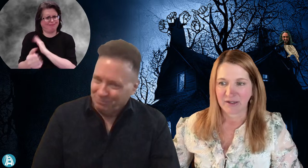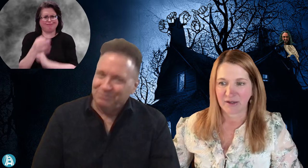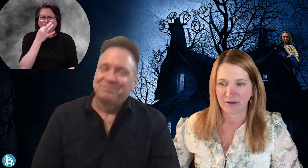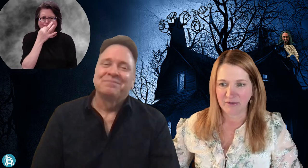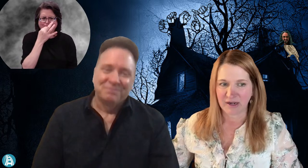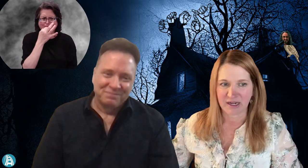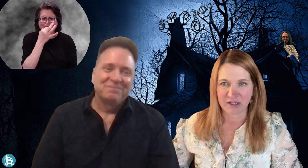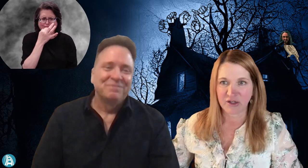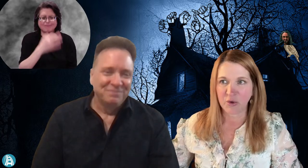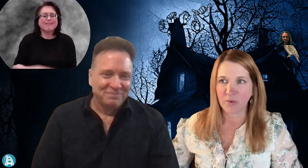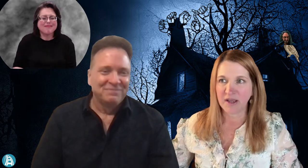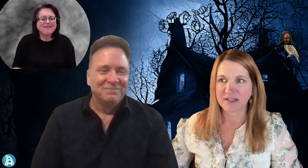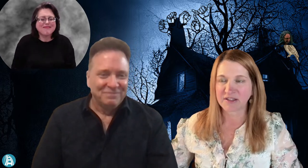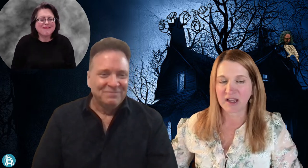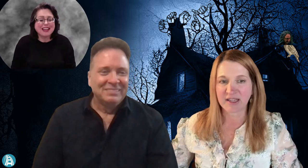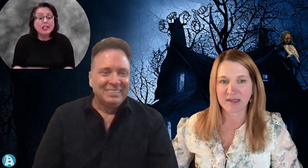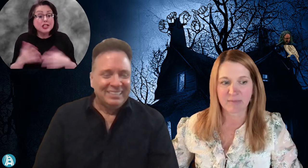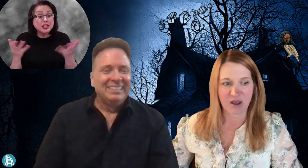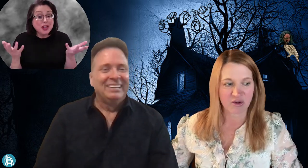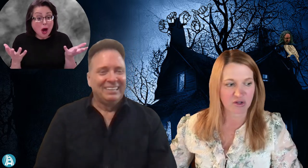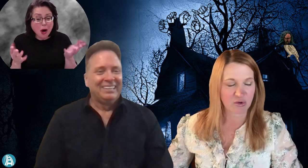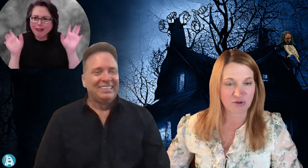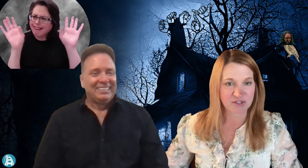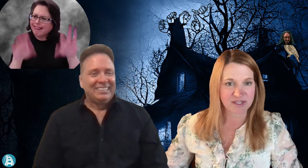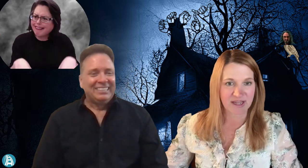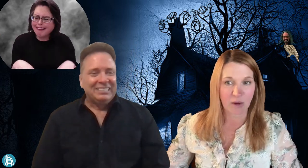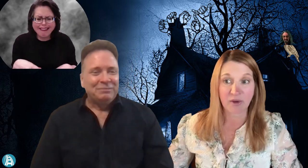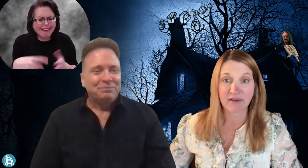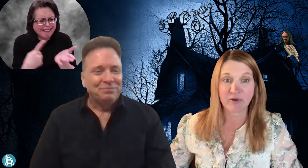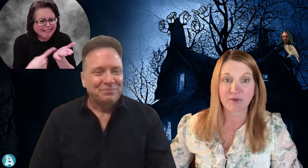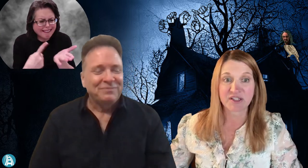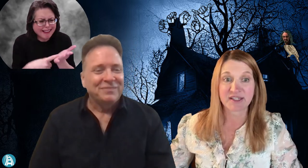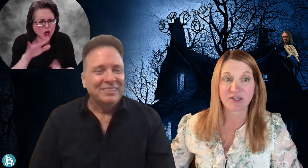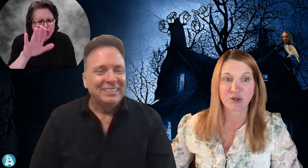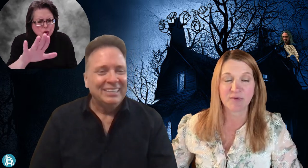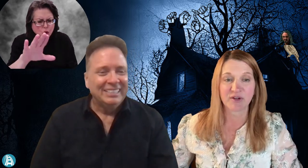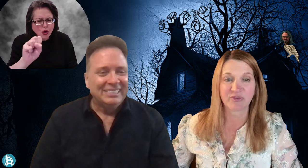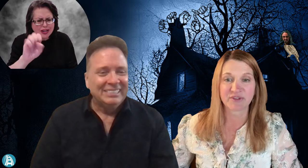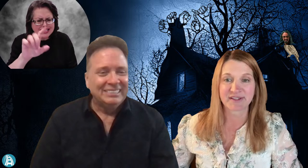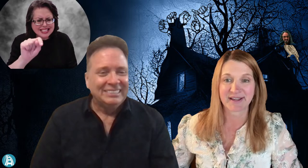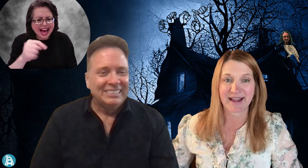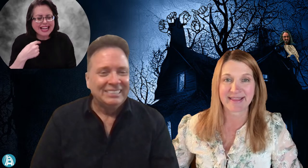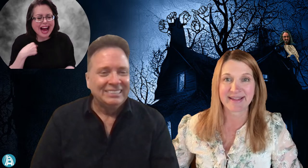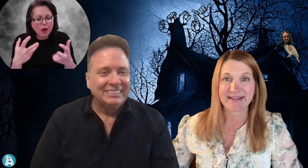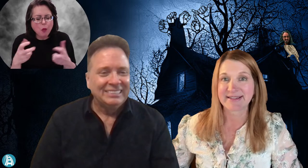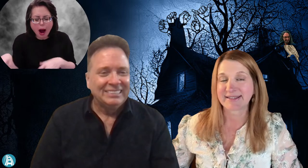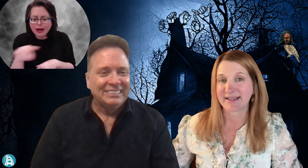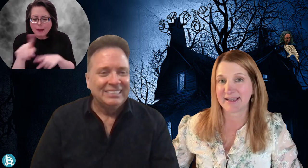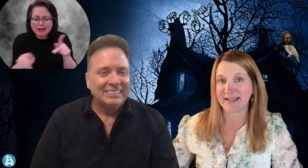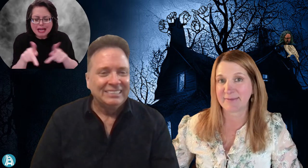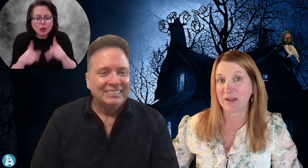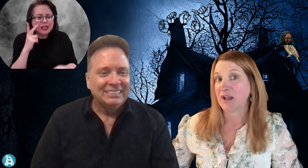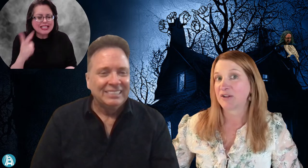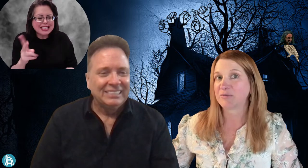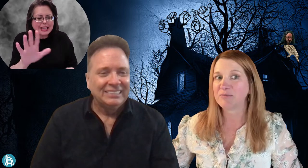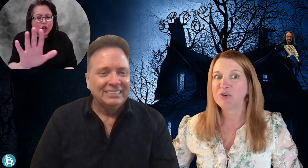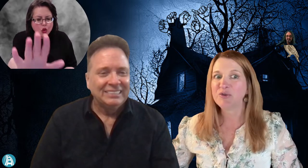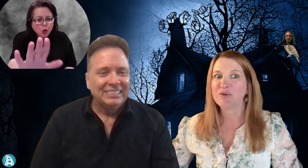All right. You know what? Talking about your set, I want everyone to see your beautiful set. I think it is time to move